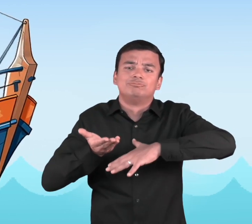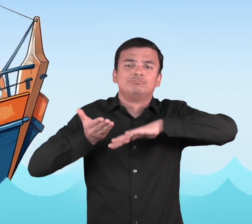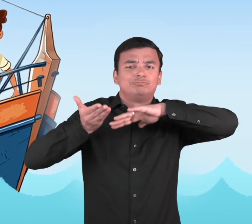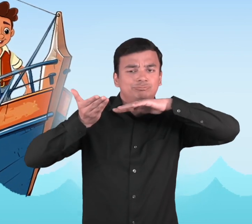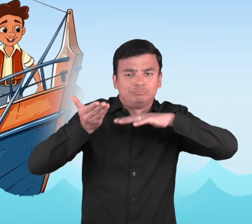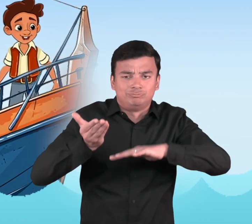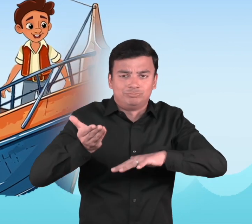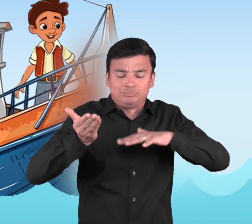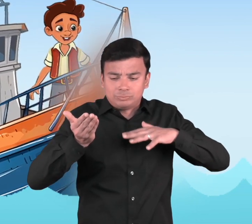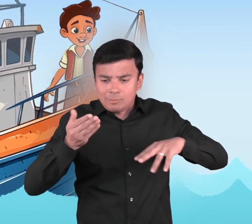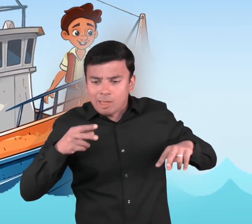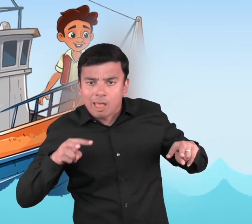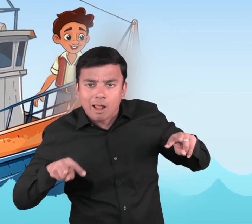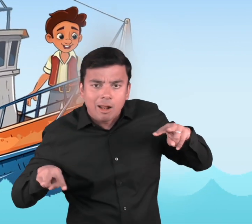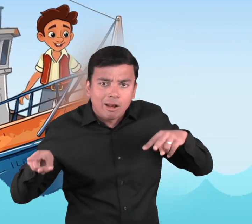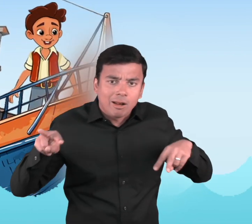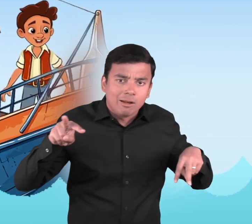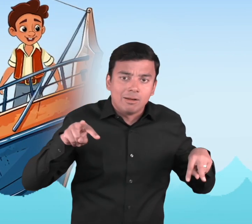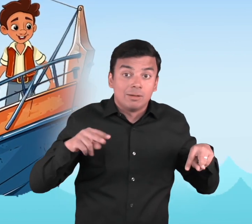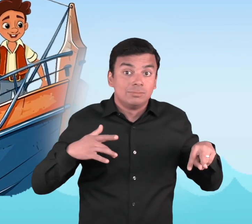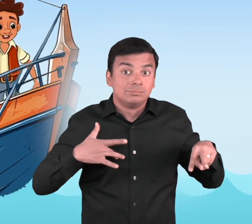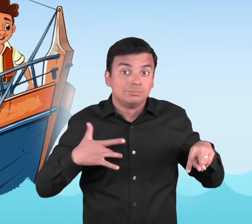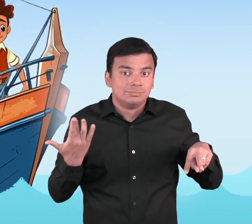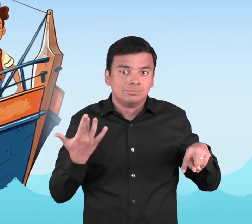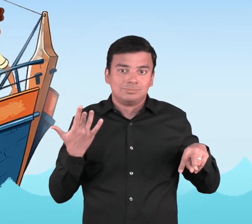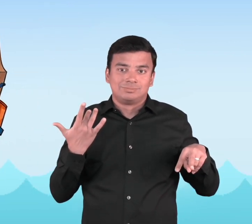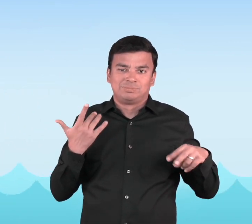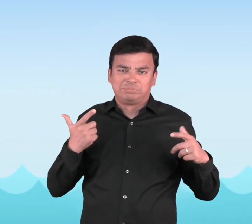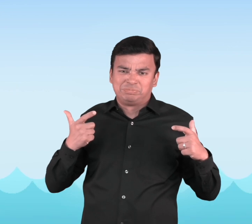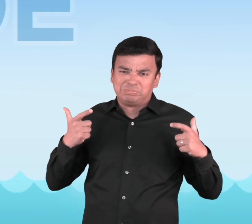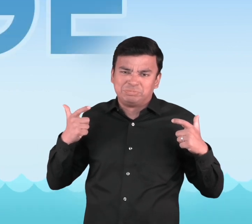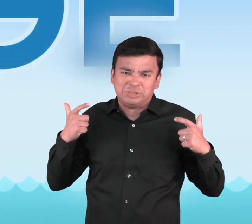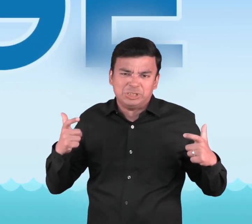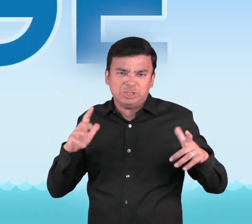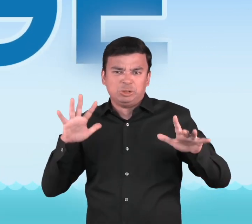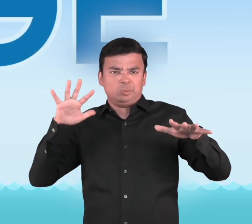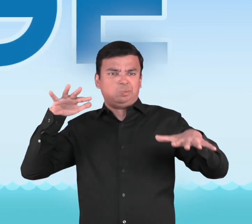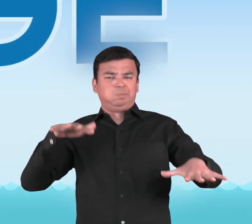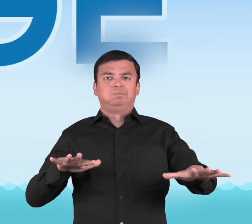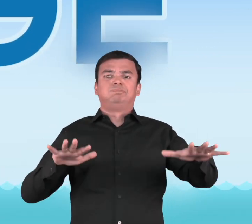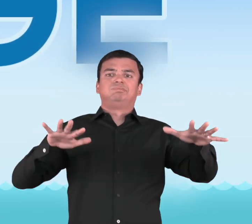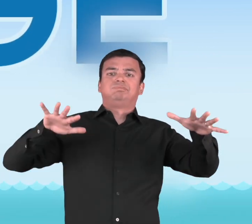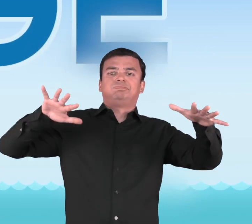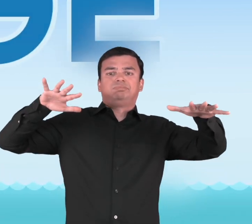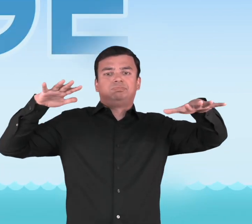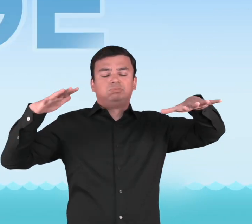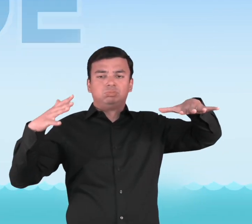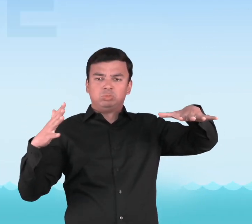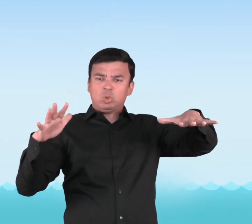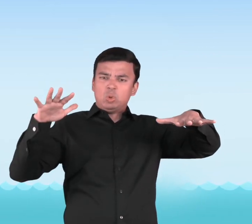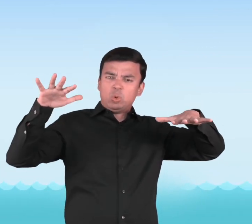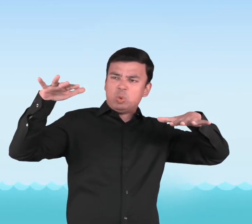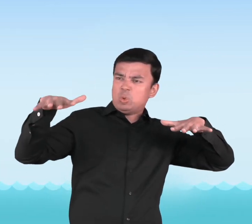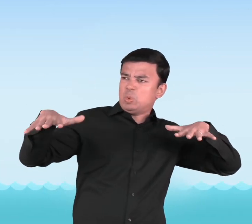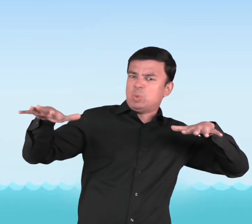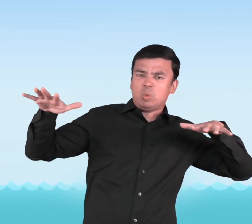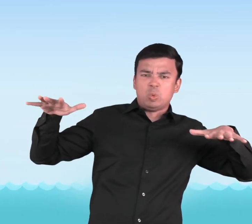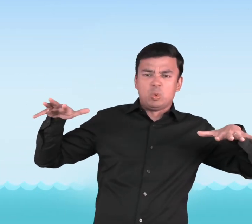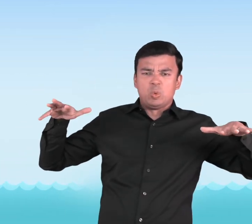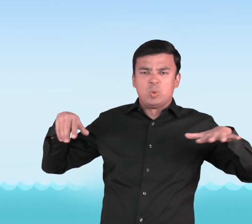of its characteristics. First off, oceans are huge. The ocean is made of salt water and